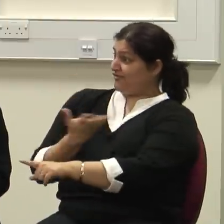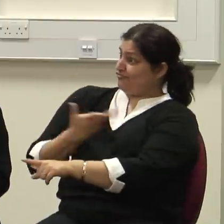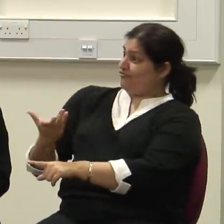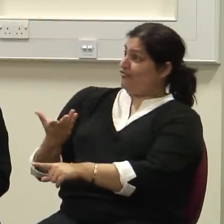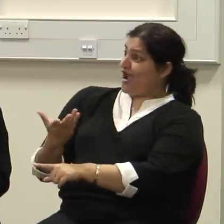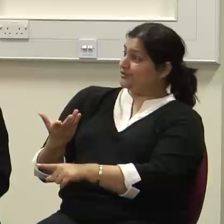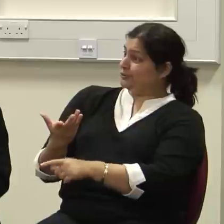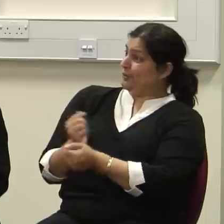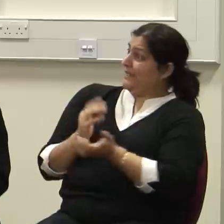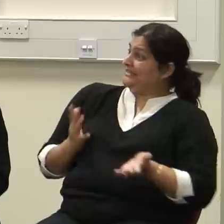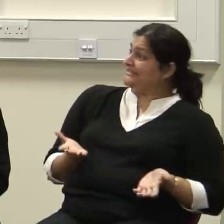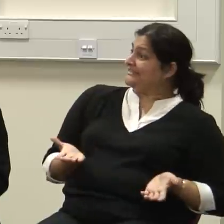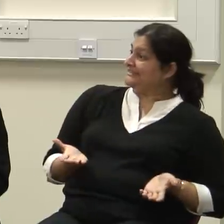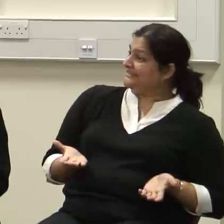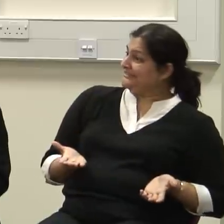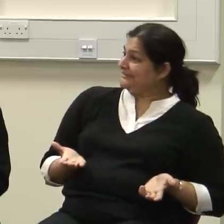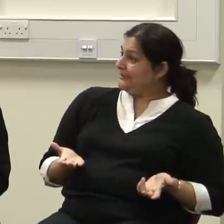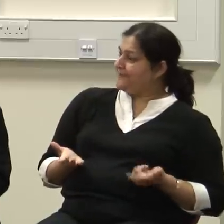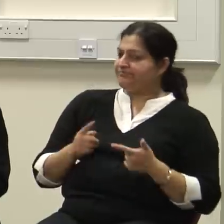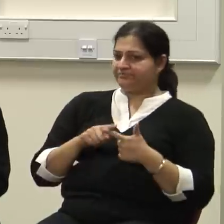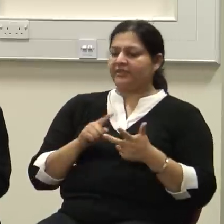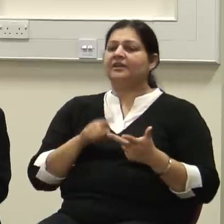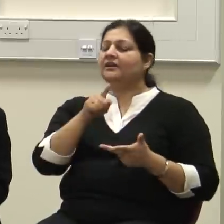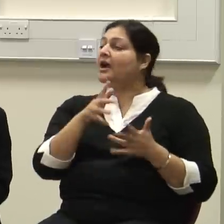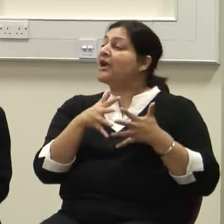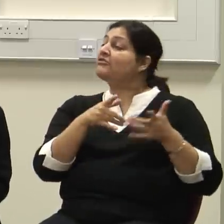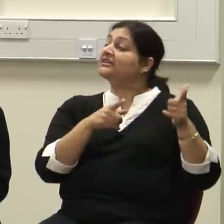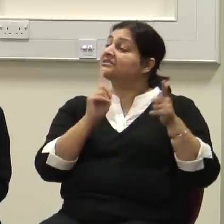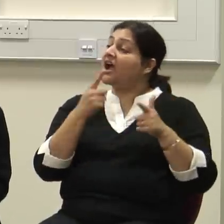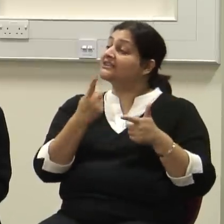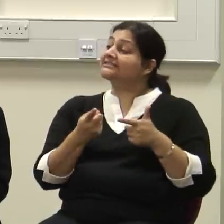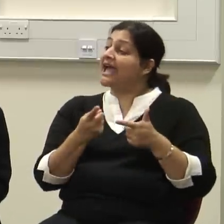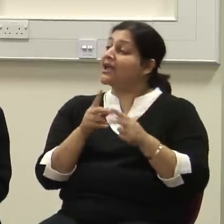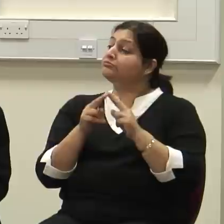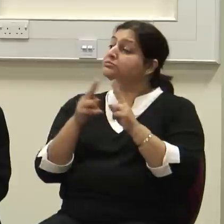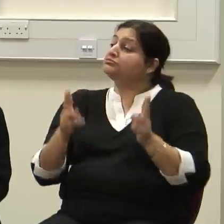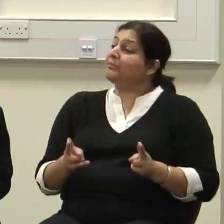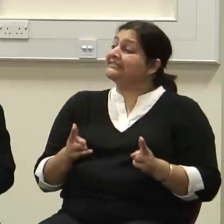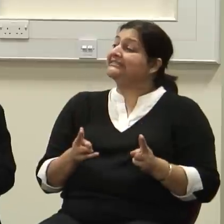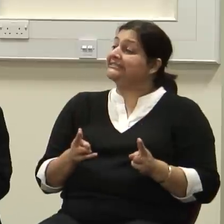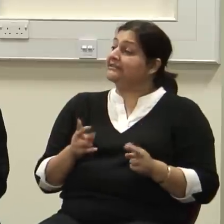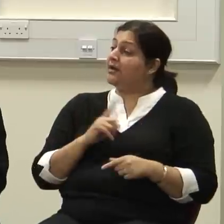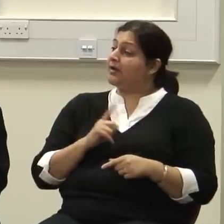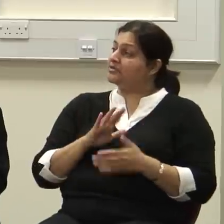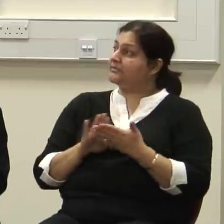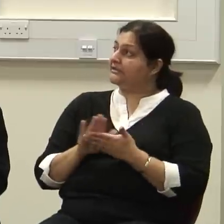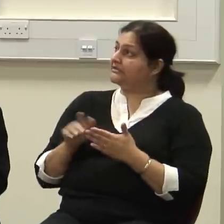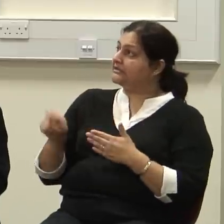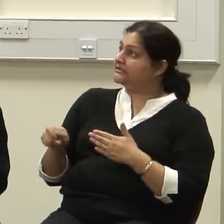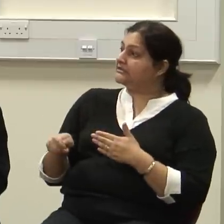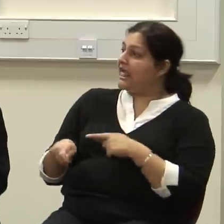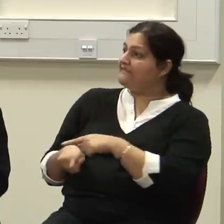they couldn't say property, because that would have meant validating slavery. So they changed it to